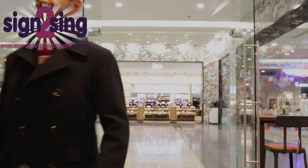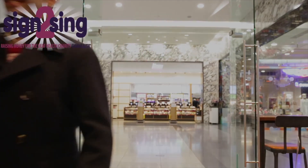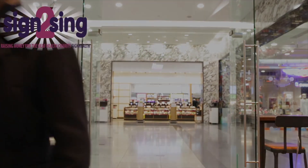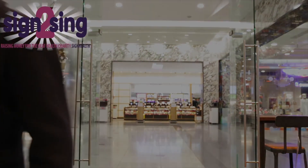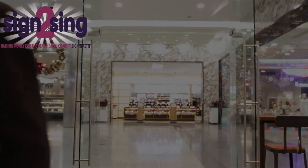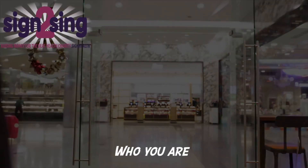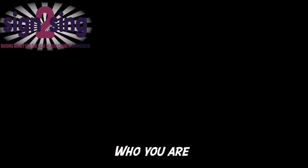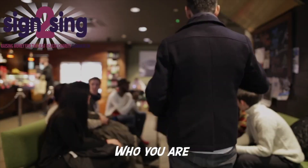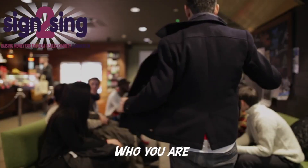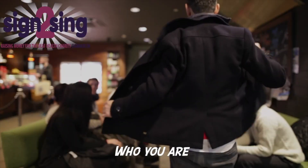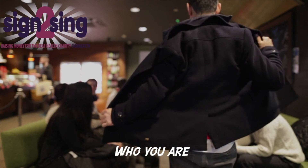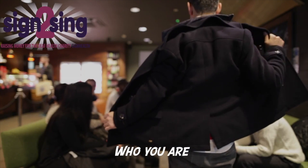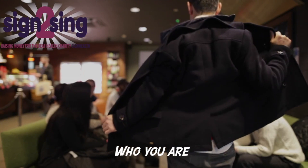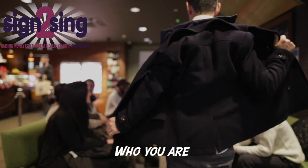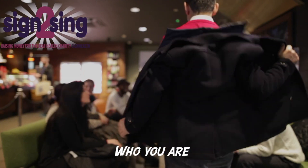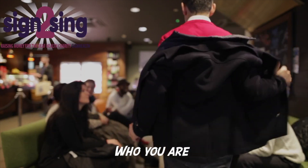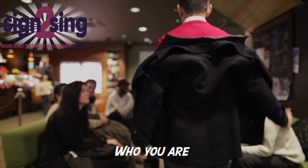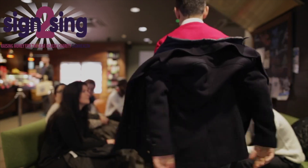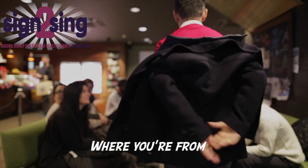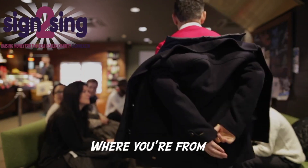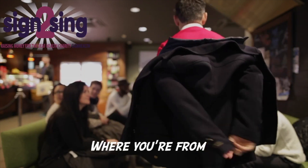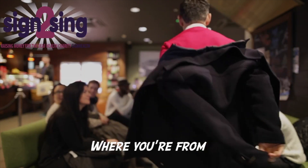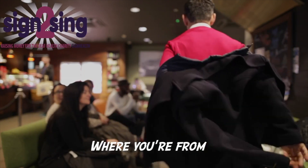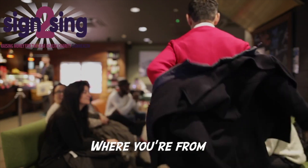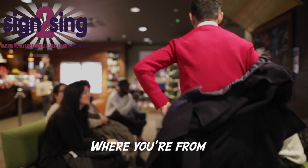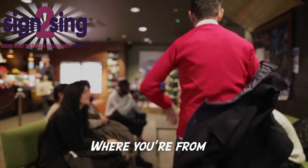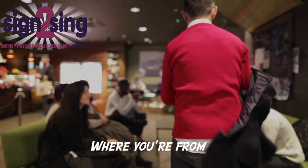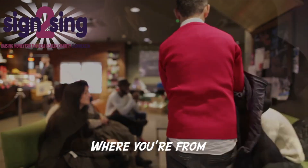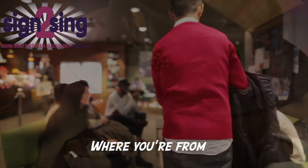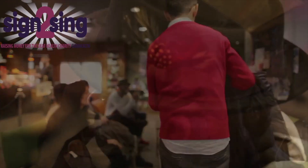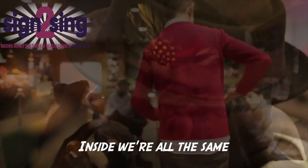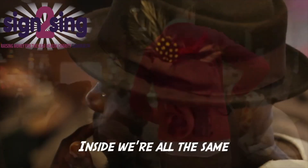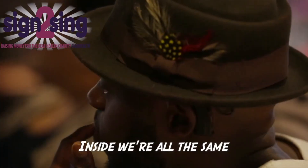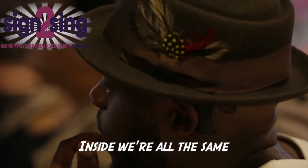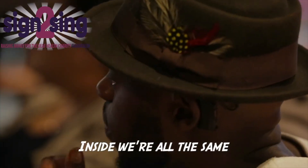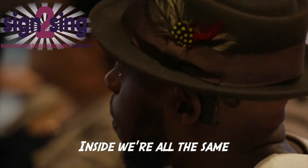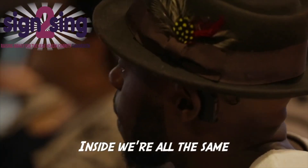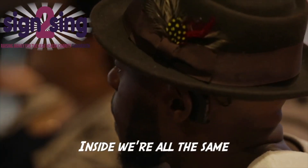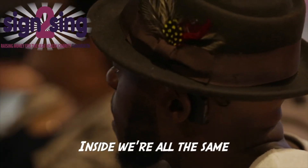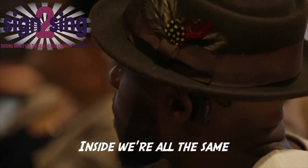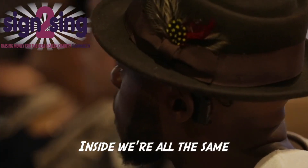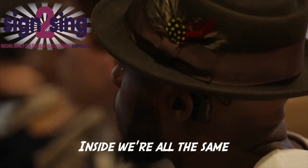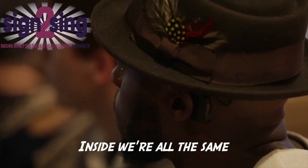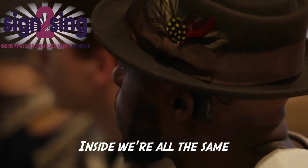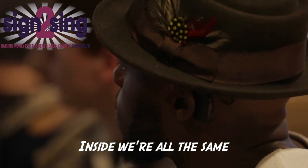Who you are, where you're from Inside we're all the same